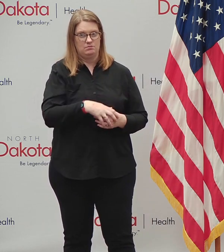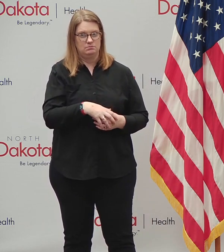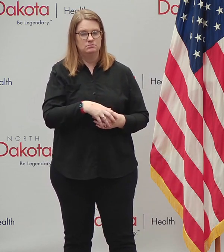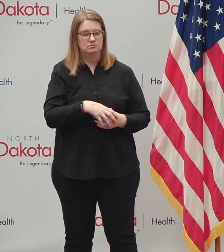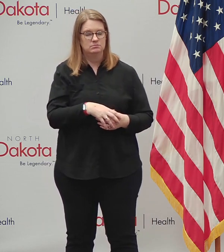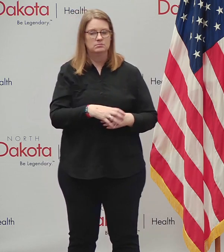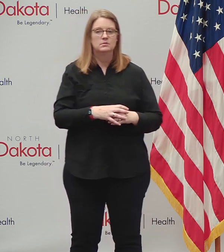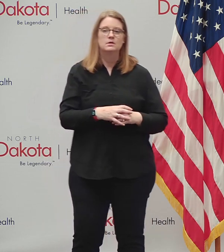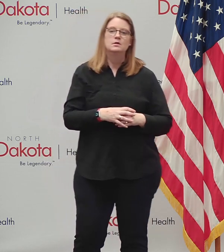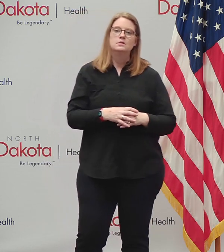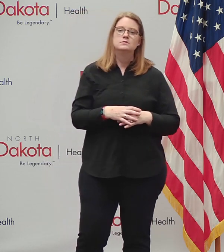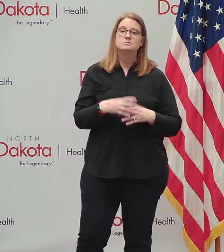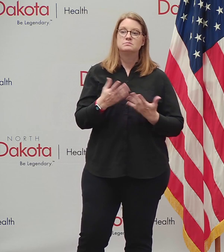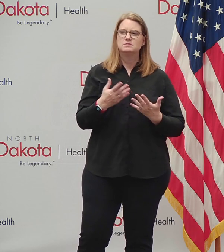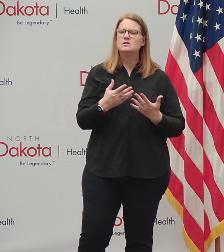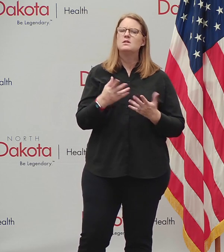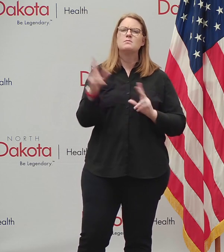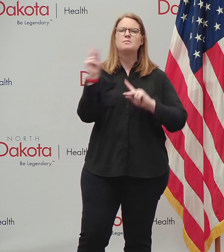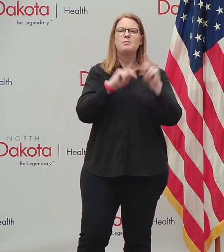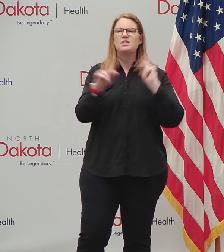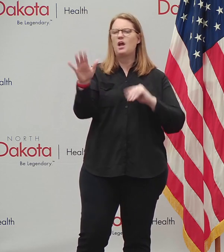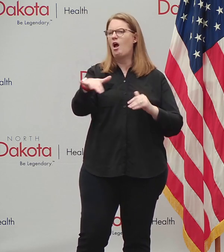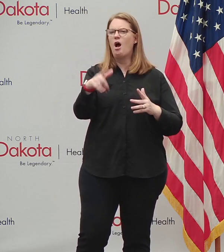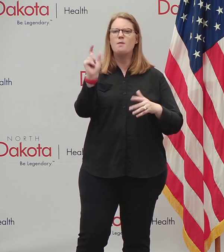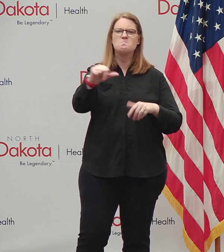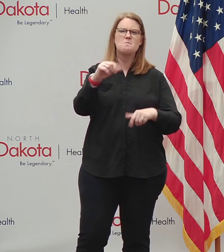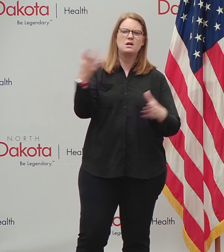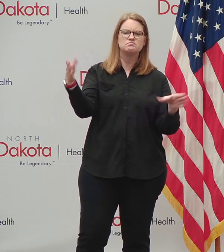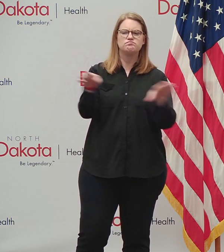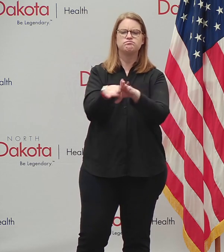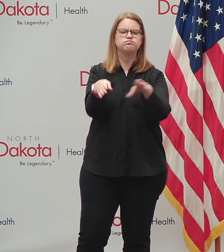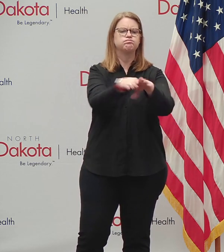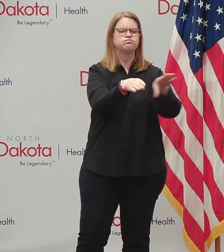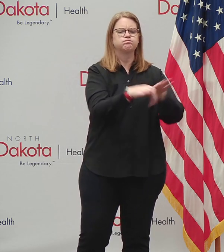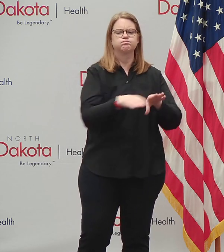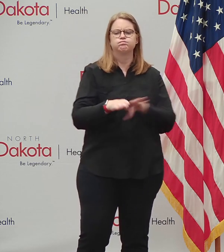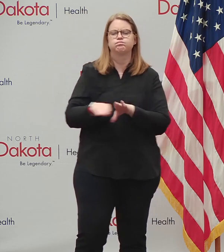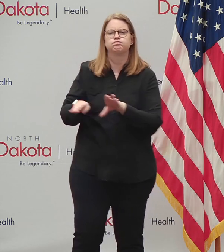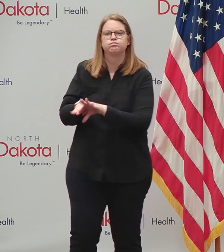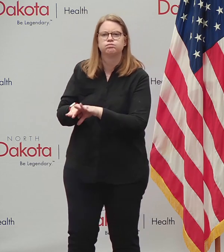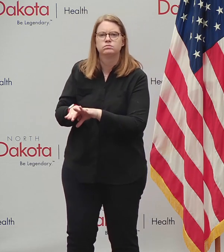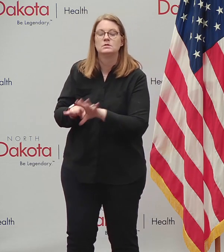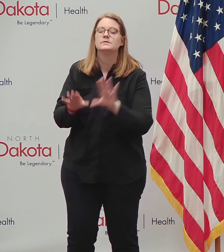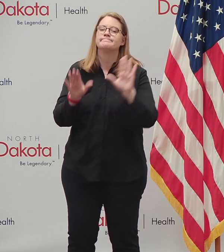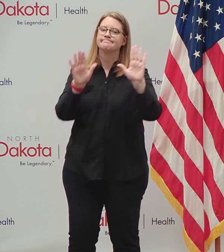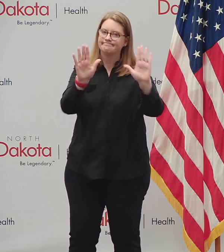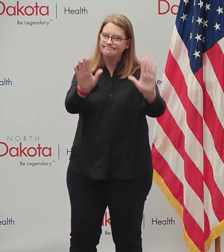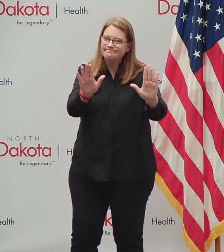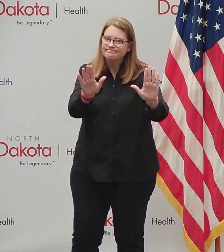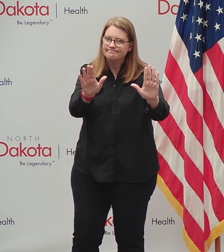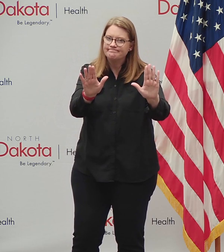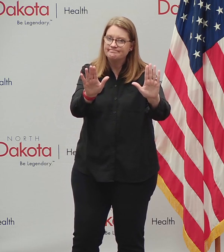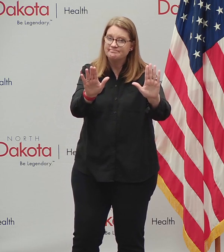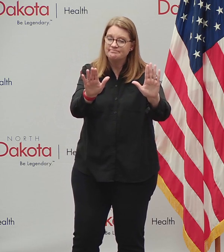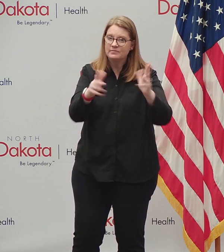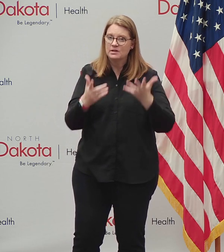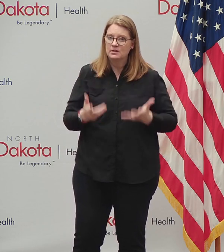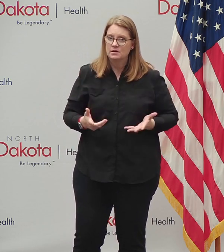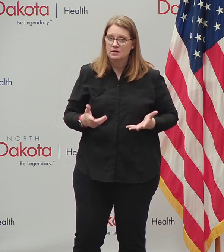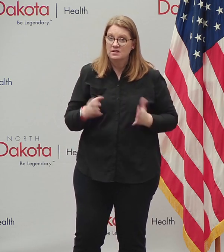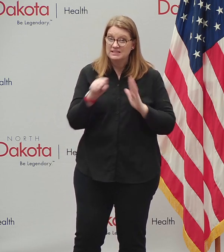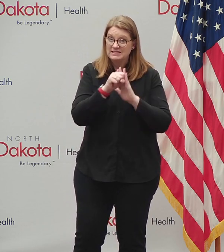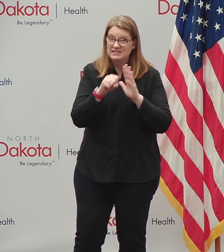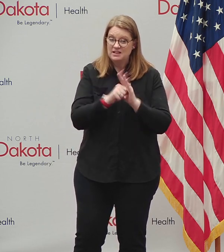Some may say we need to lock down across the state to free up capacity. As it's been said before, the boundaries of the state are